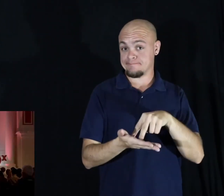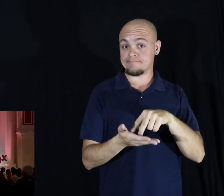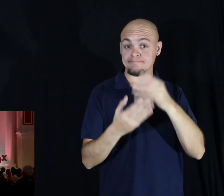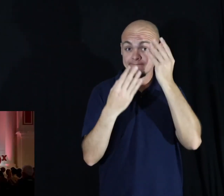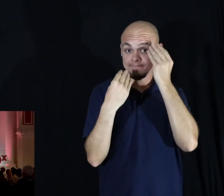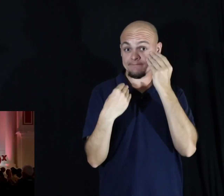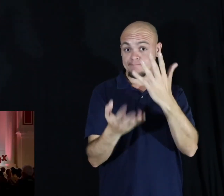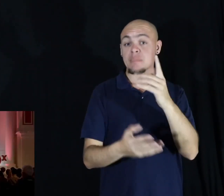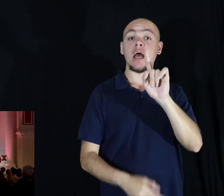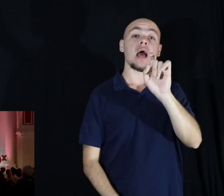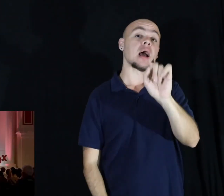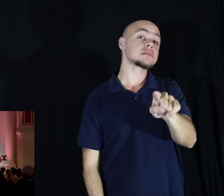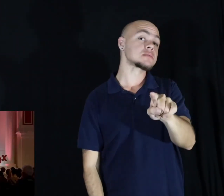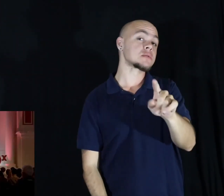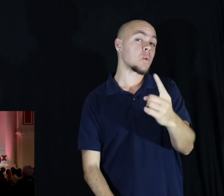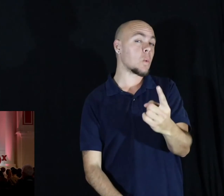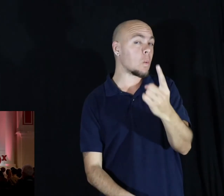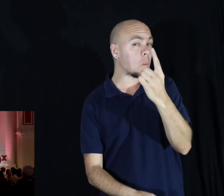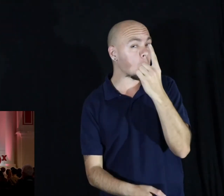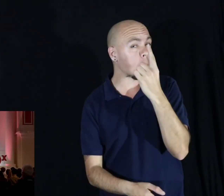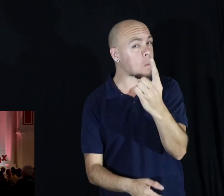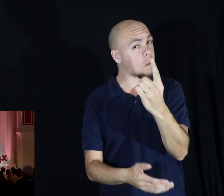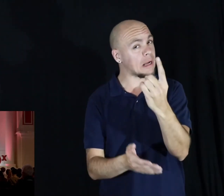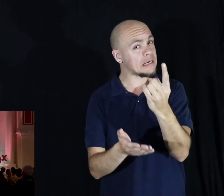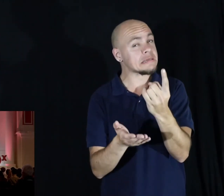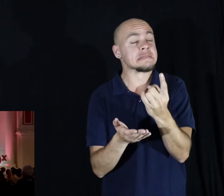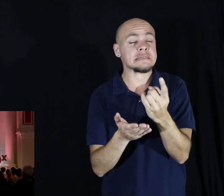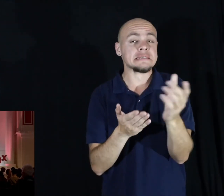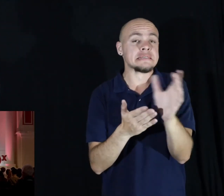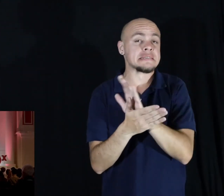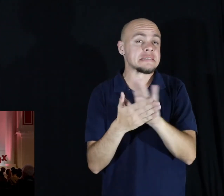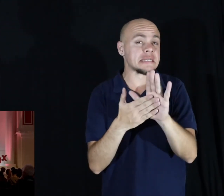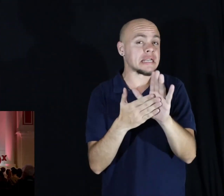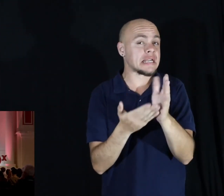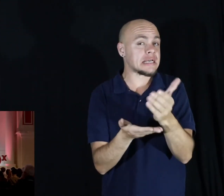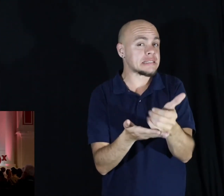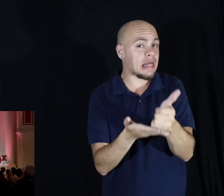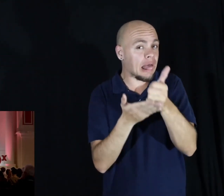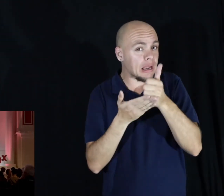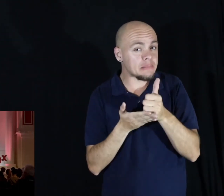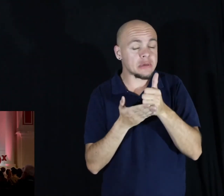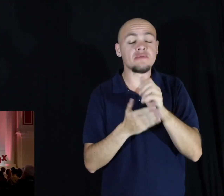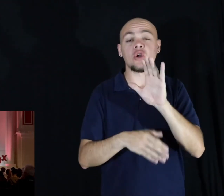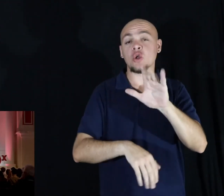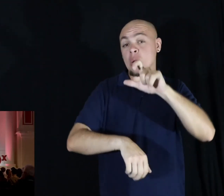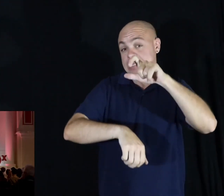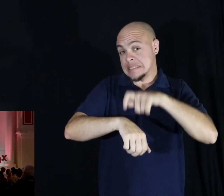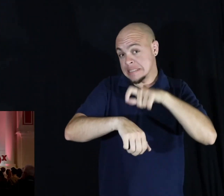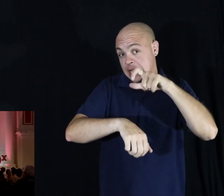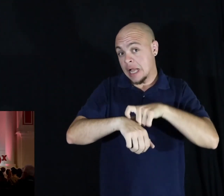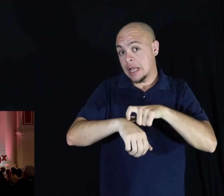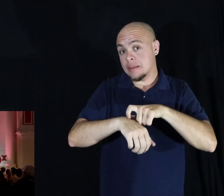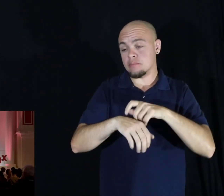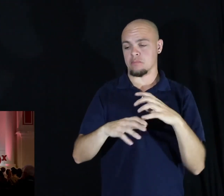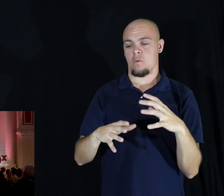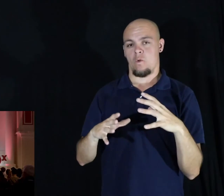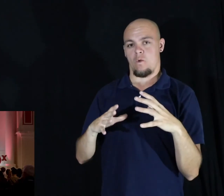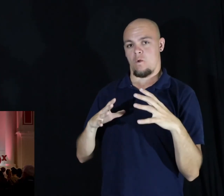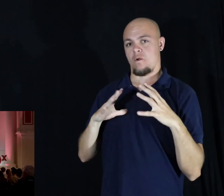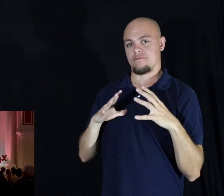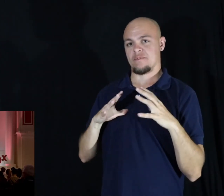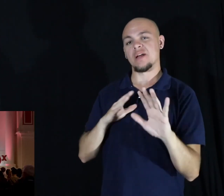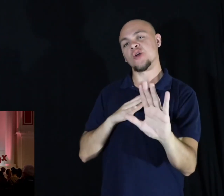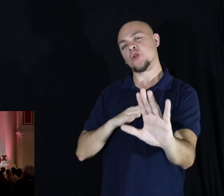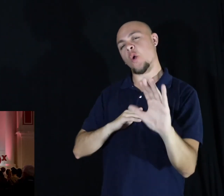one favour. For however long, in whichever way you would like. Take some time off social media. Find